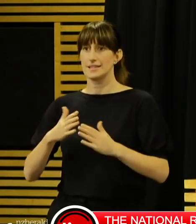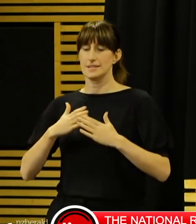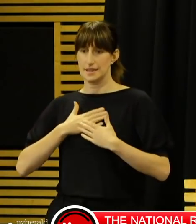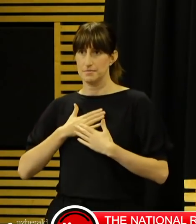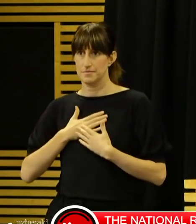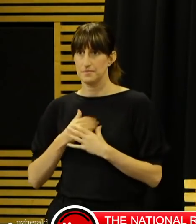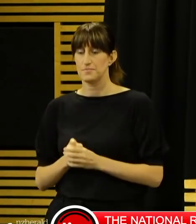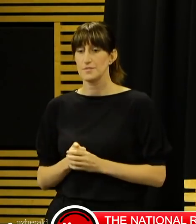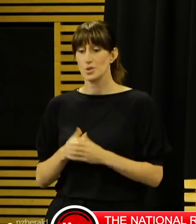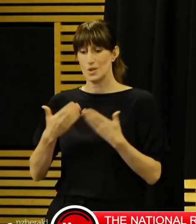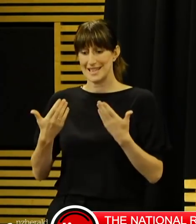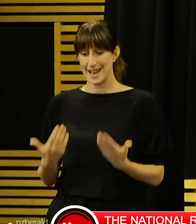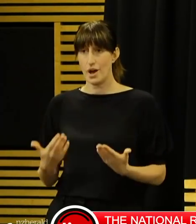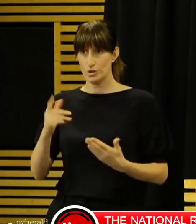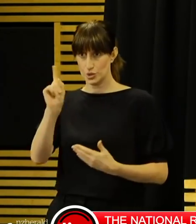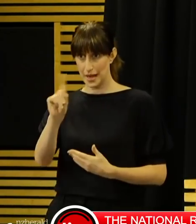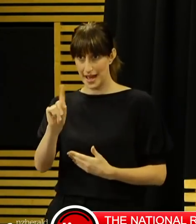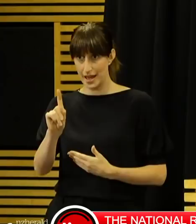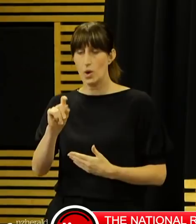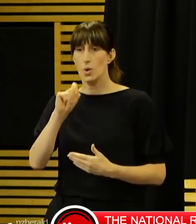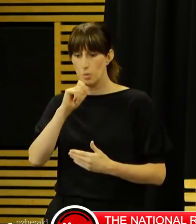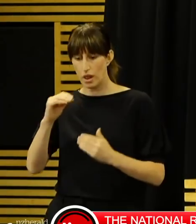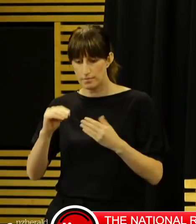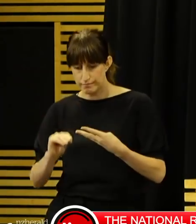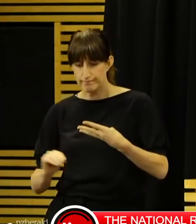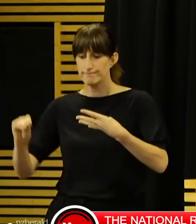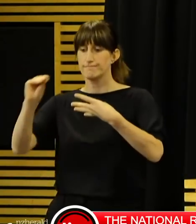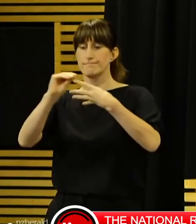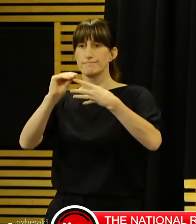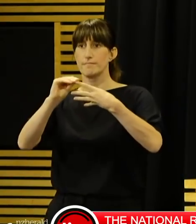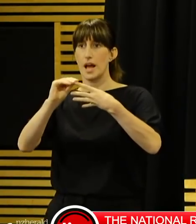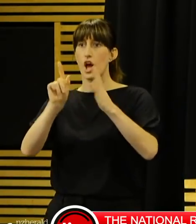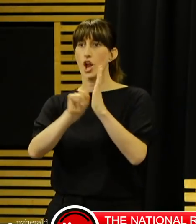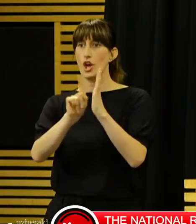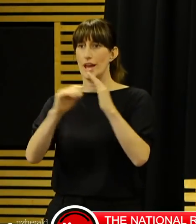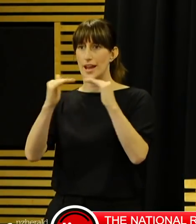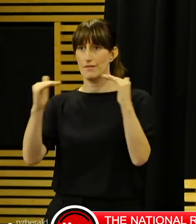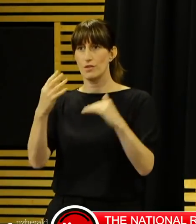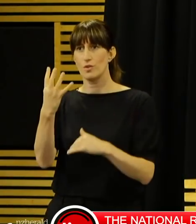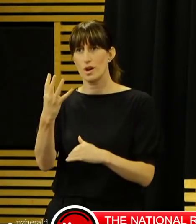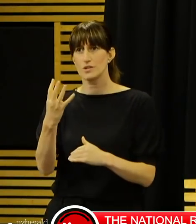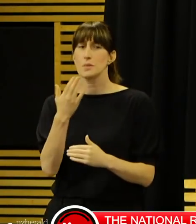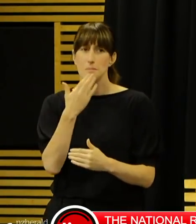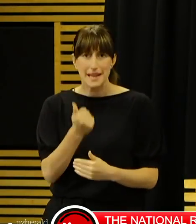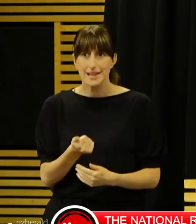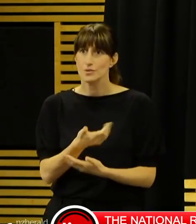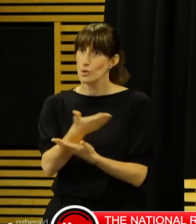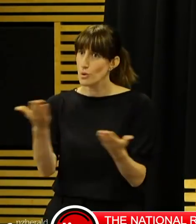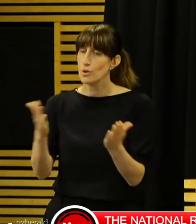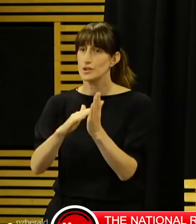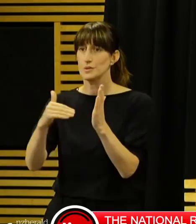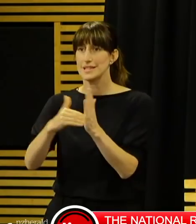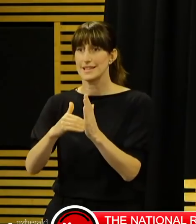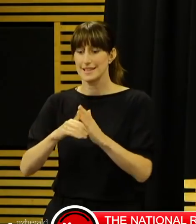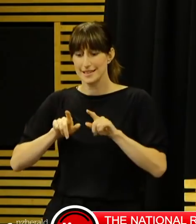move to Alert Level 4, to do just that, and in particular also to look